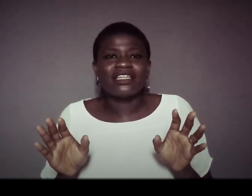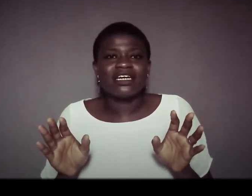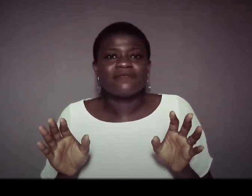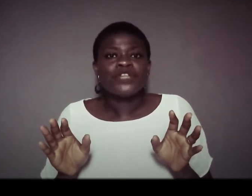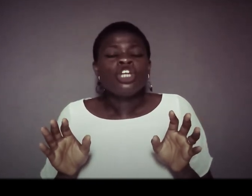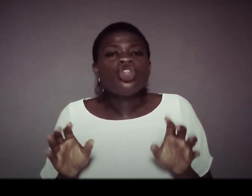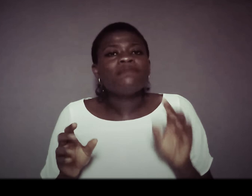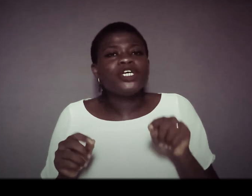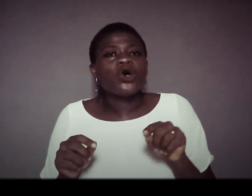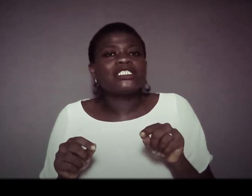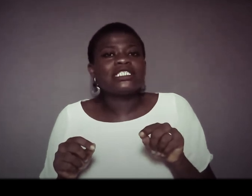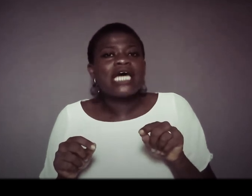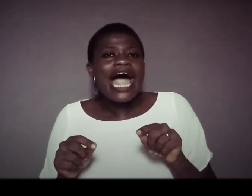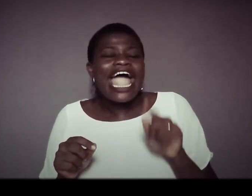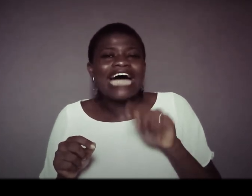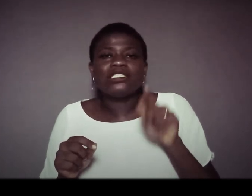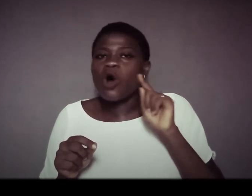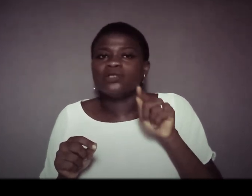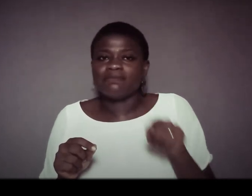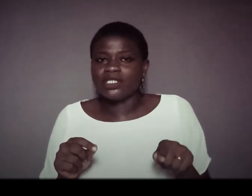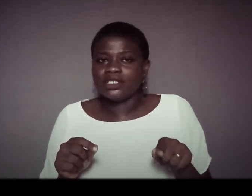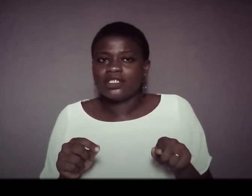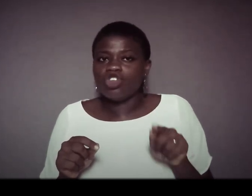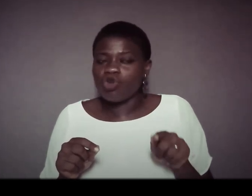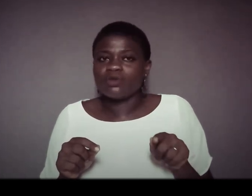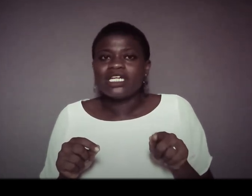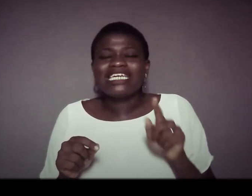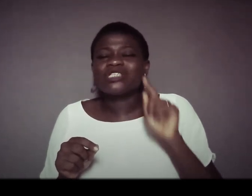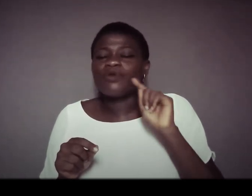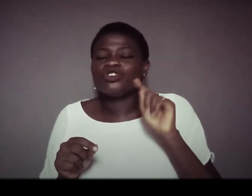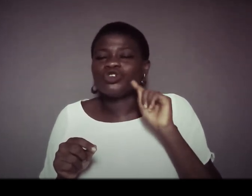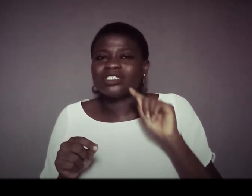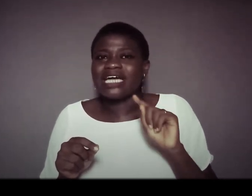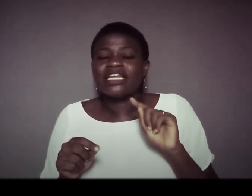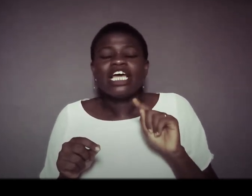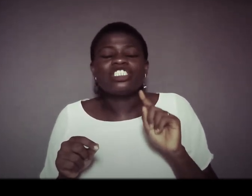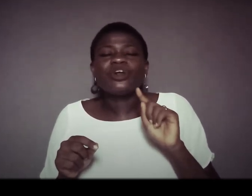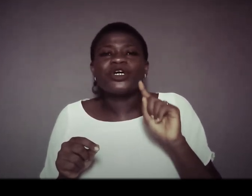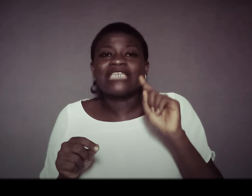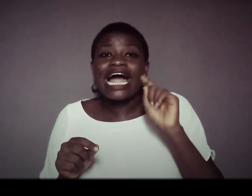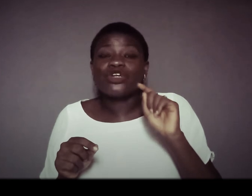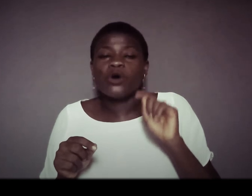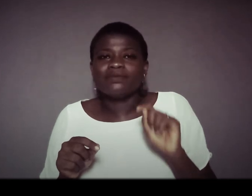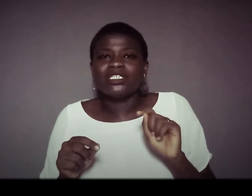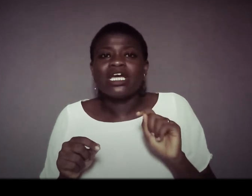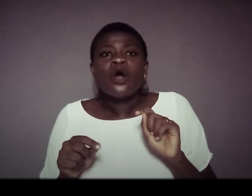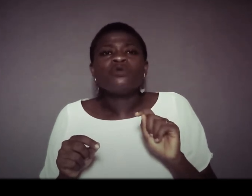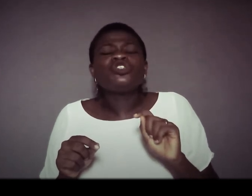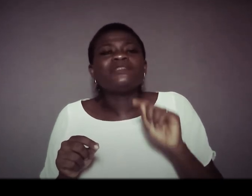that not because i had all the money no that's what i want you to understand it's not because i had all the money it was